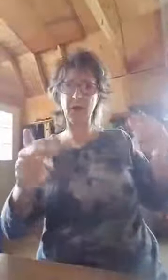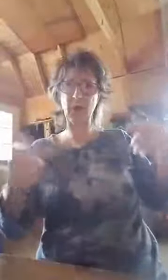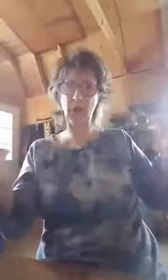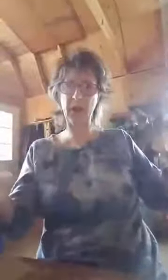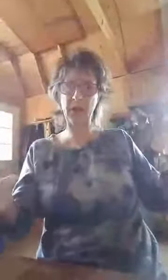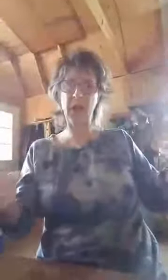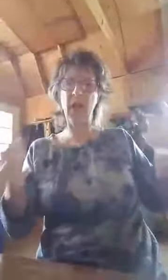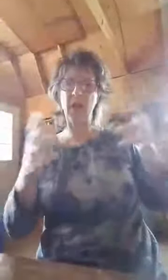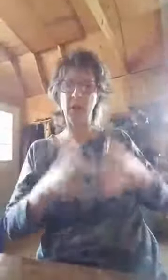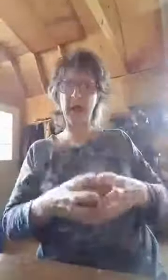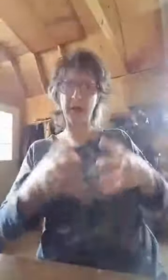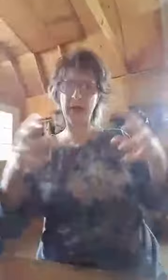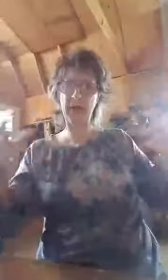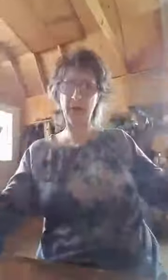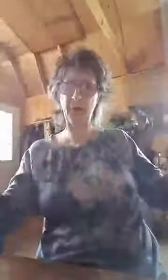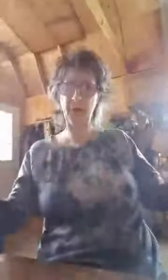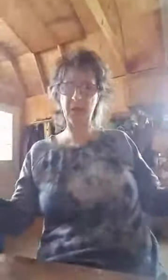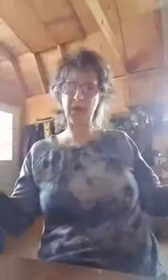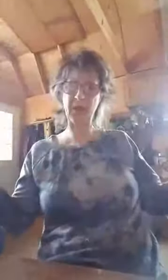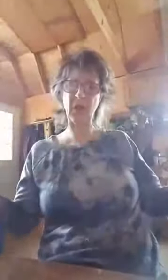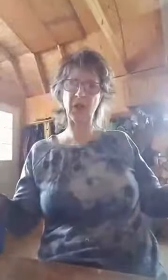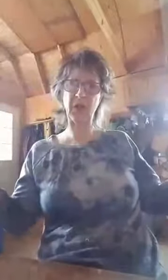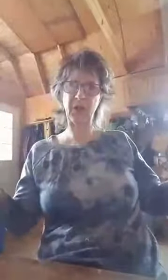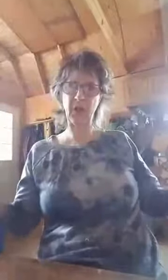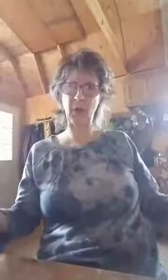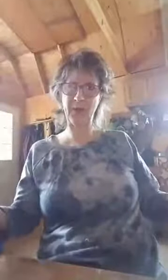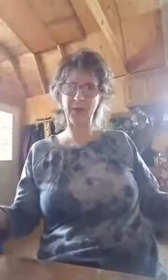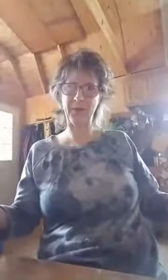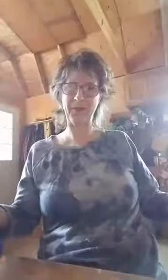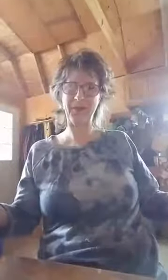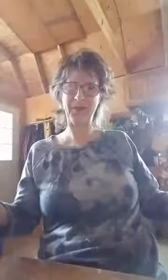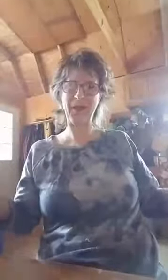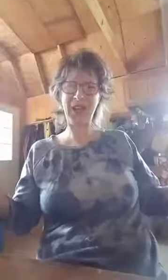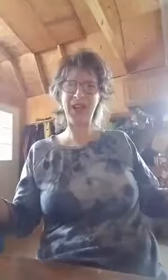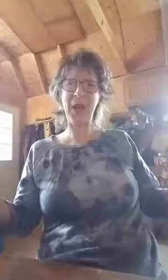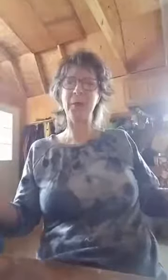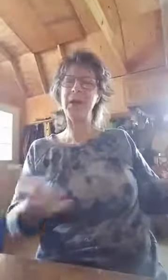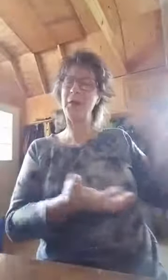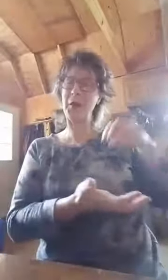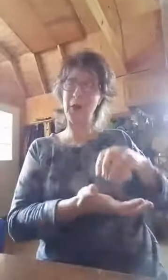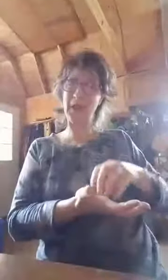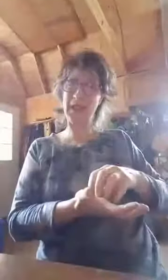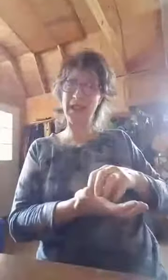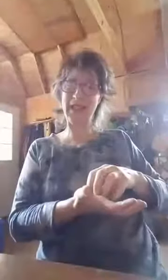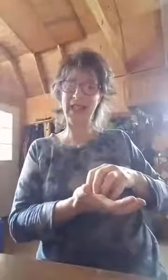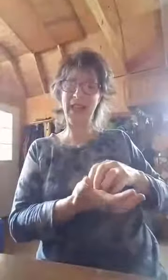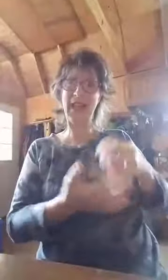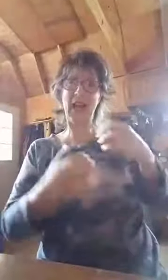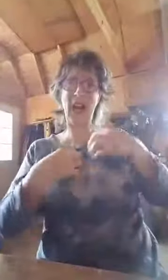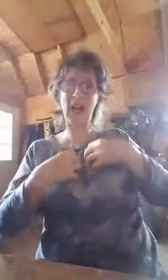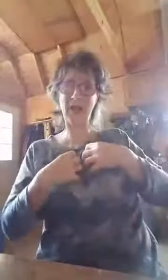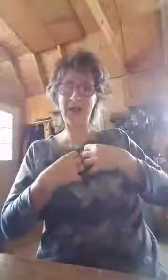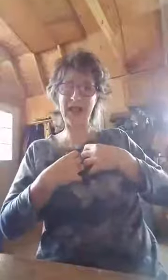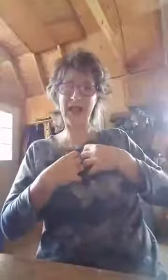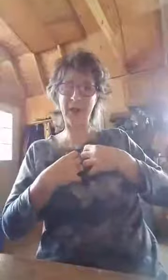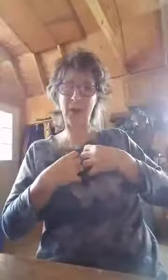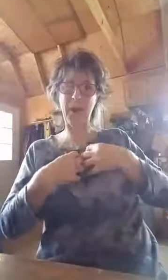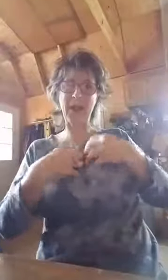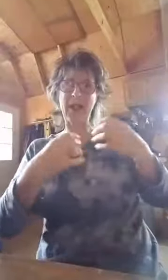recorded, there would not be enough books on this earth to record it. Okay. But it's recorded in his DNA and I have the DNA in my body.